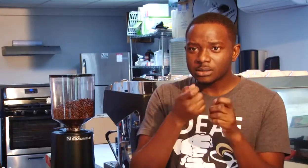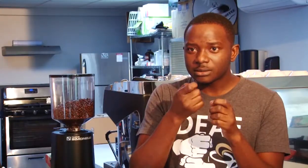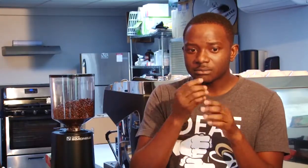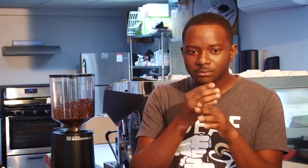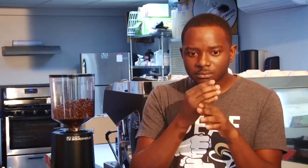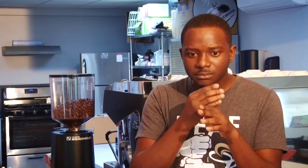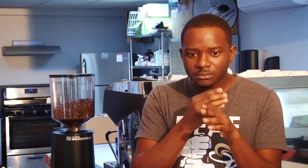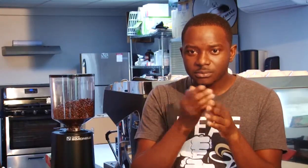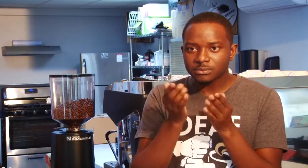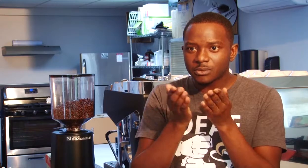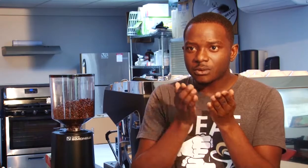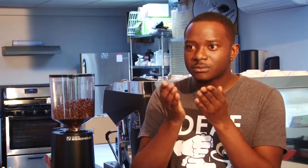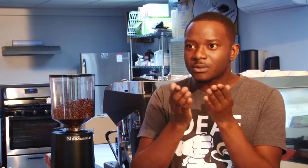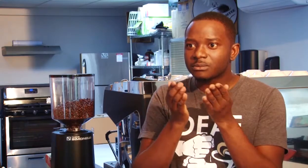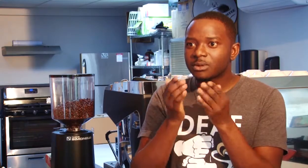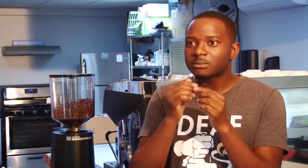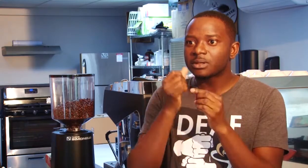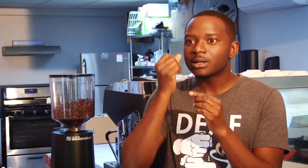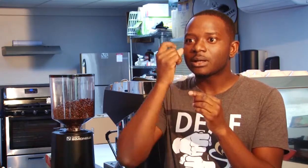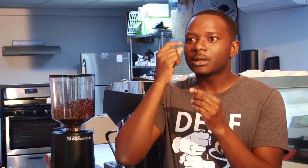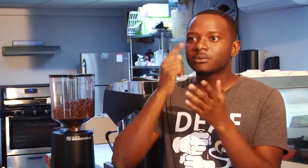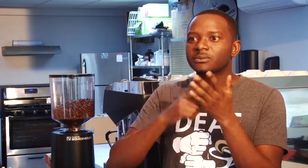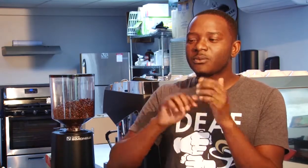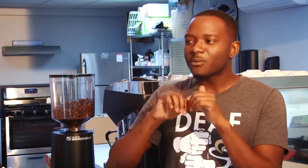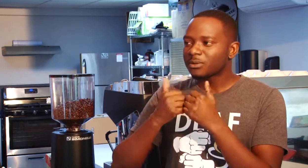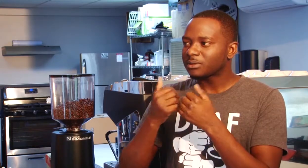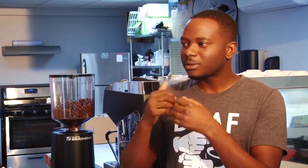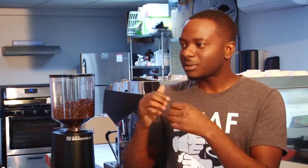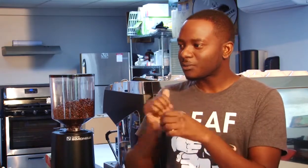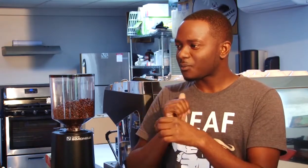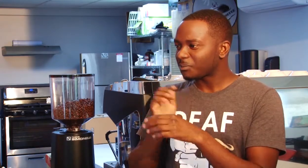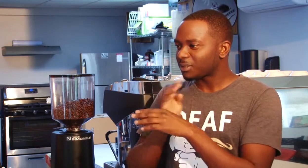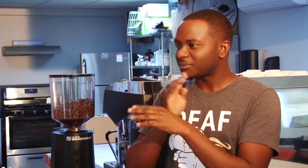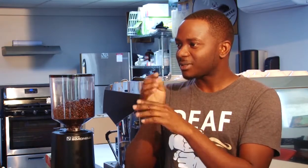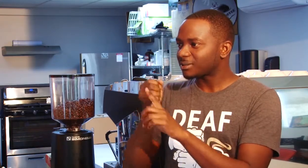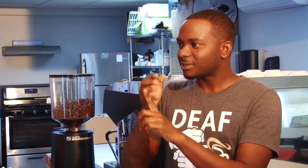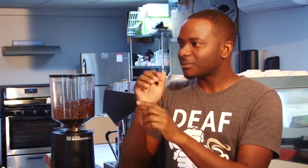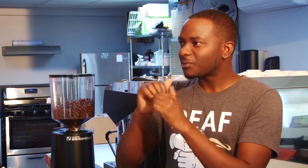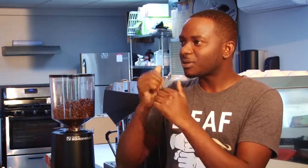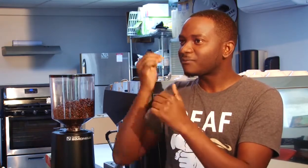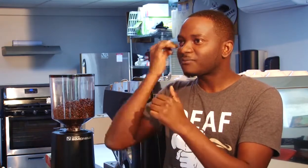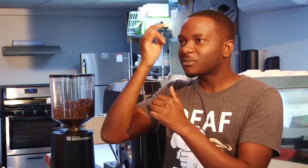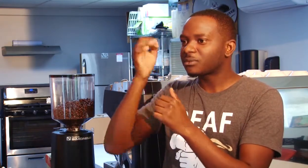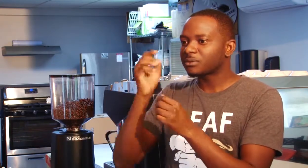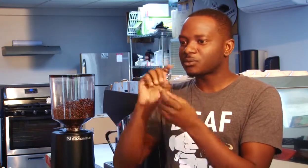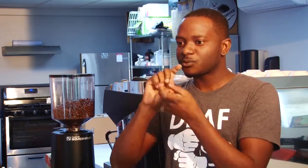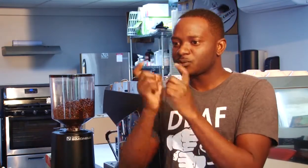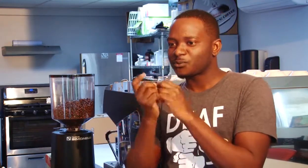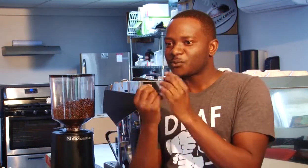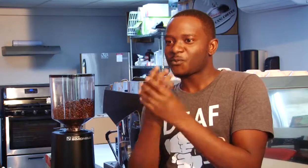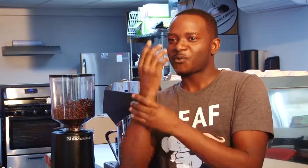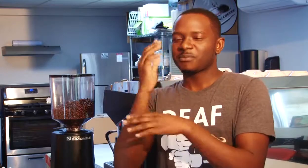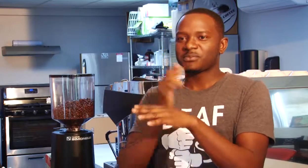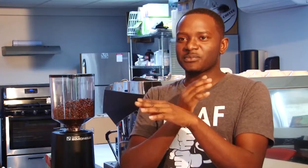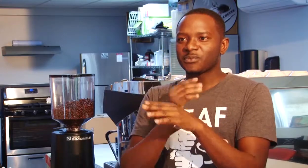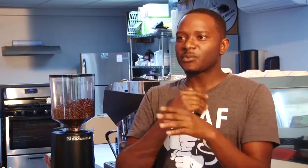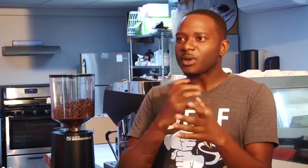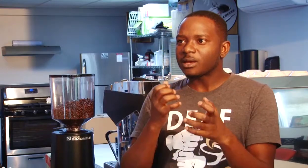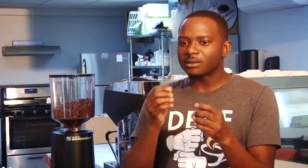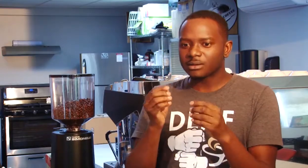day we had a customer that came here to the school and wanted to buy a cup of coffee from us, and we sold it to him. And that kind of gave us the idea of having our own business more than just having it for fun, but actually